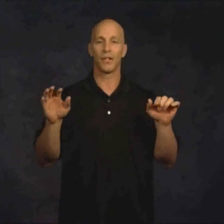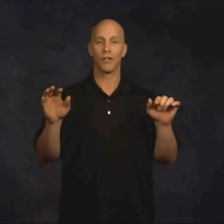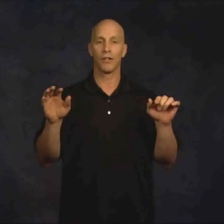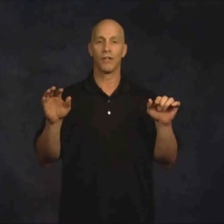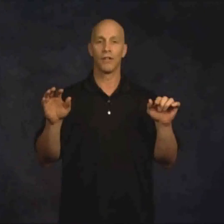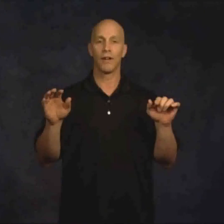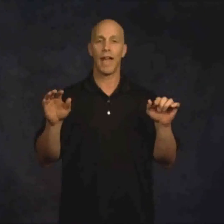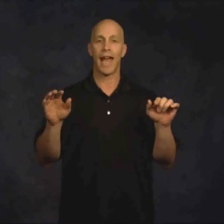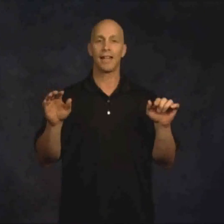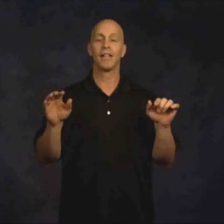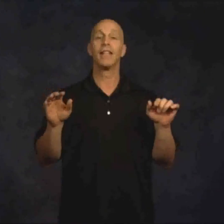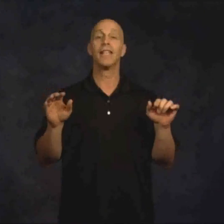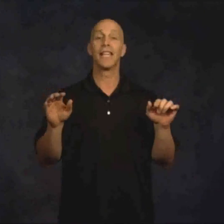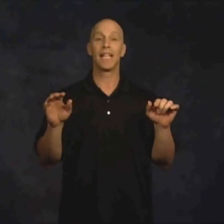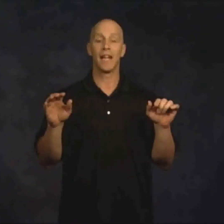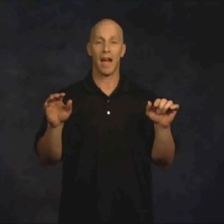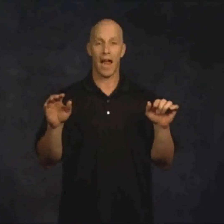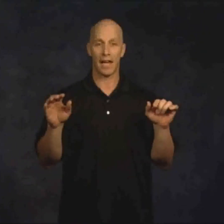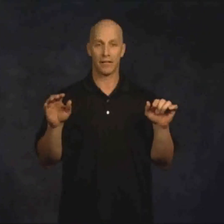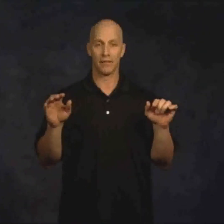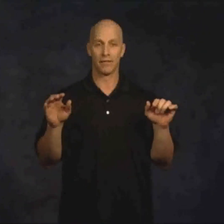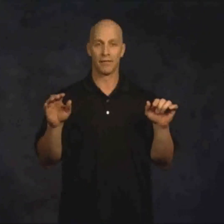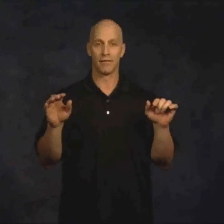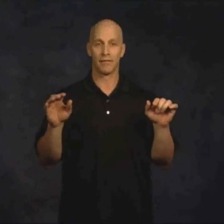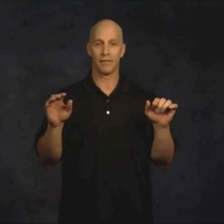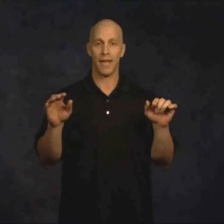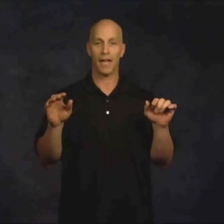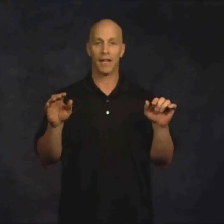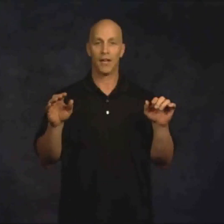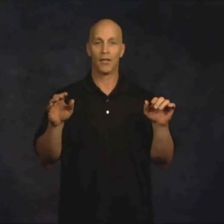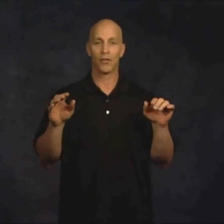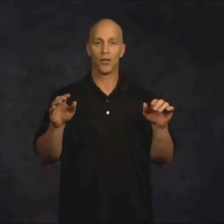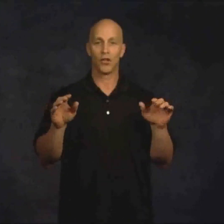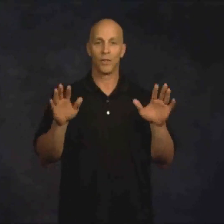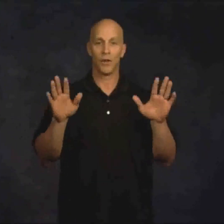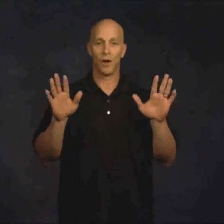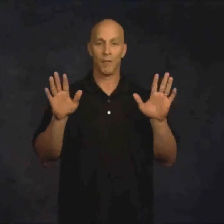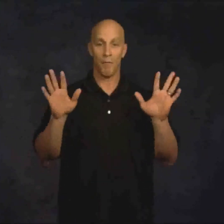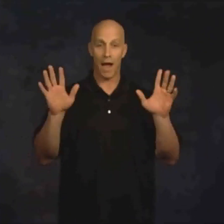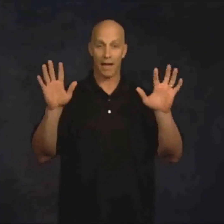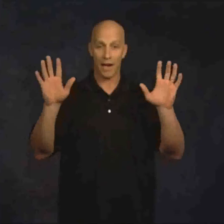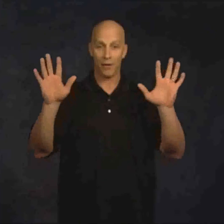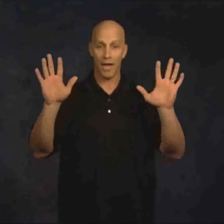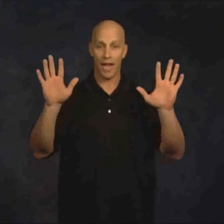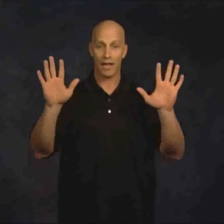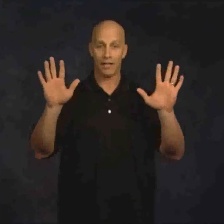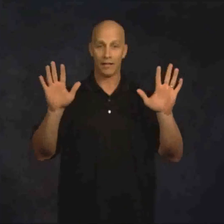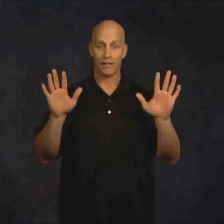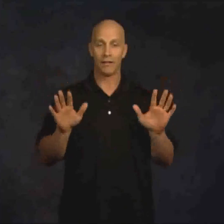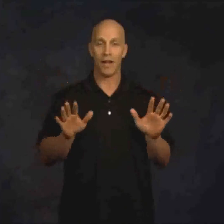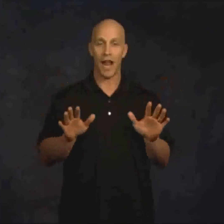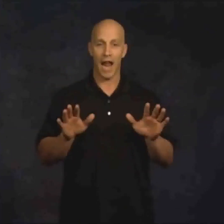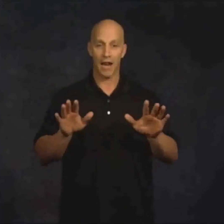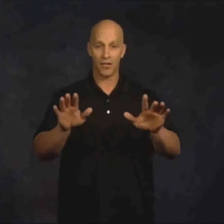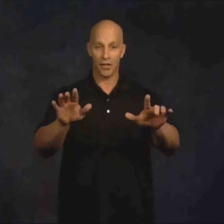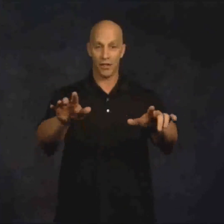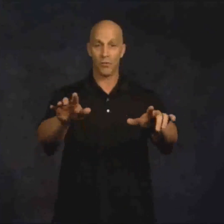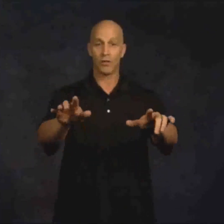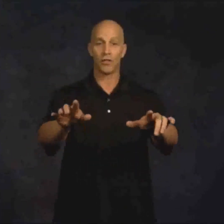Anterior at knee height. Okay? So you should be going bilateral hand. Anterior, which is